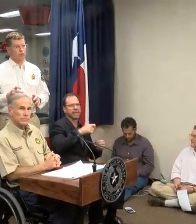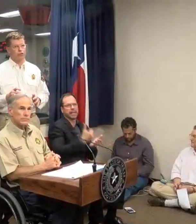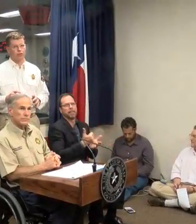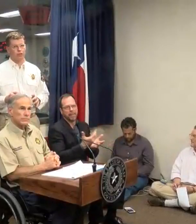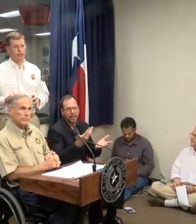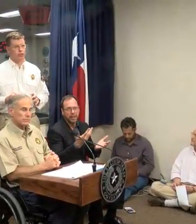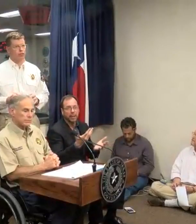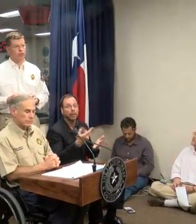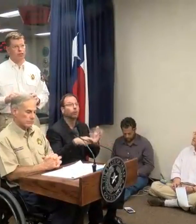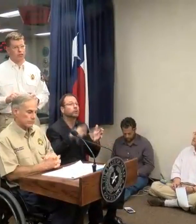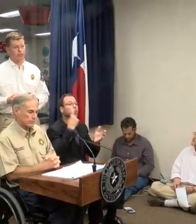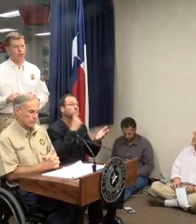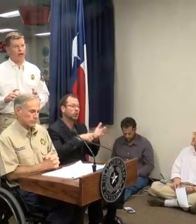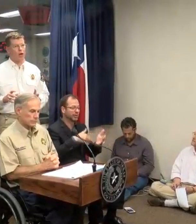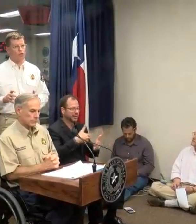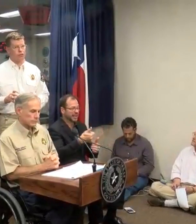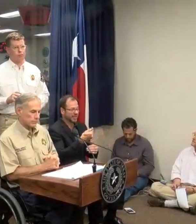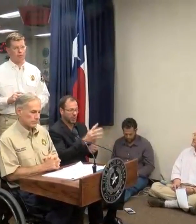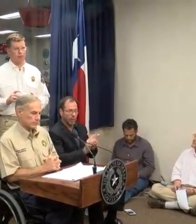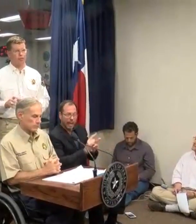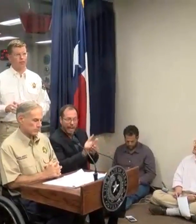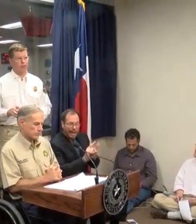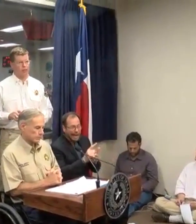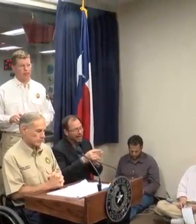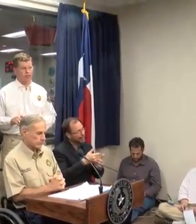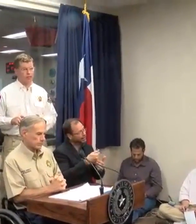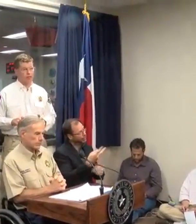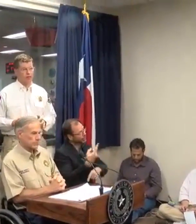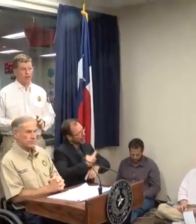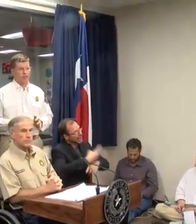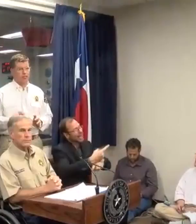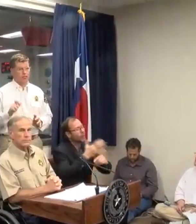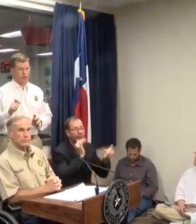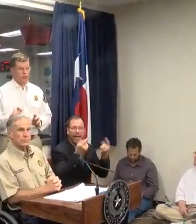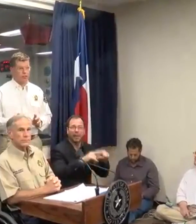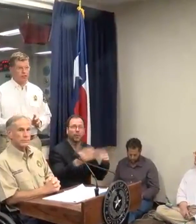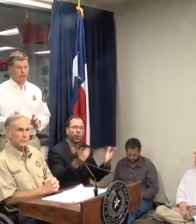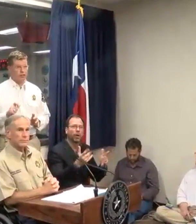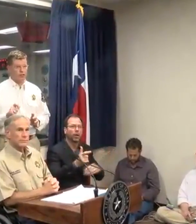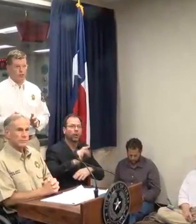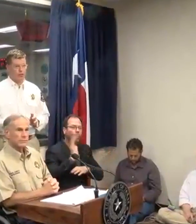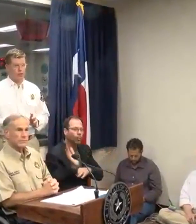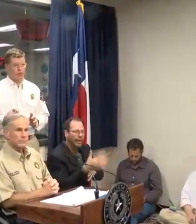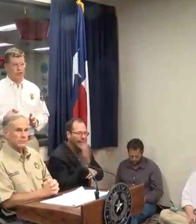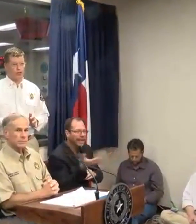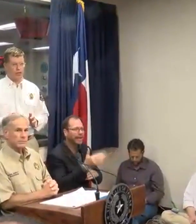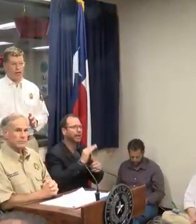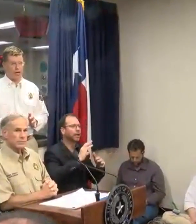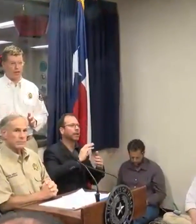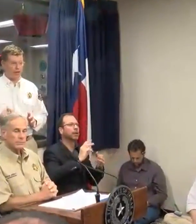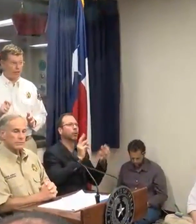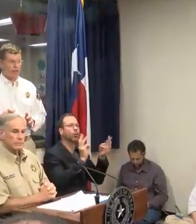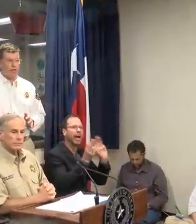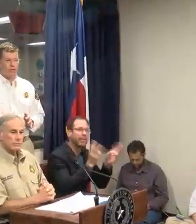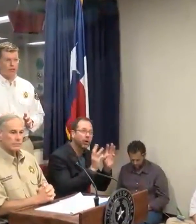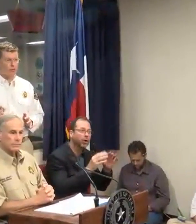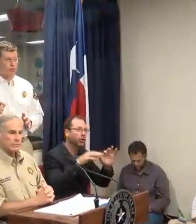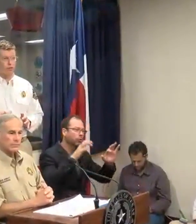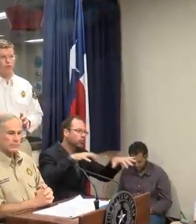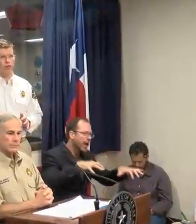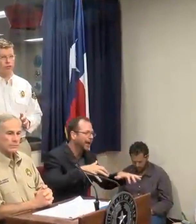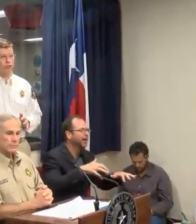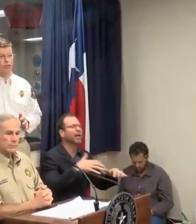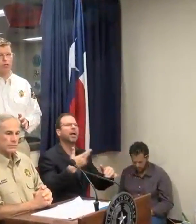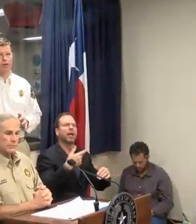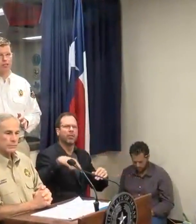And I think what you're going to see over these next few hours and probably into days is that as the wind conditions and the weather conditions allow, they are going to get out there and do